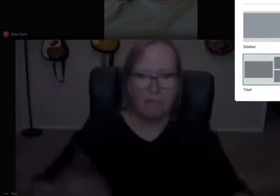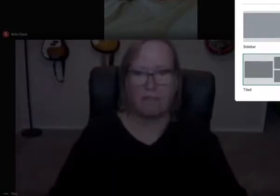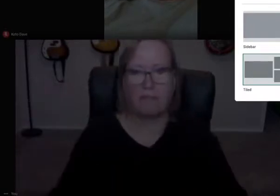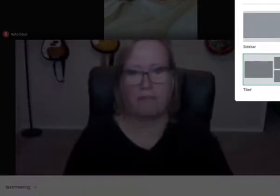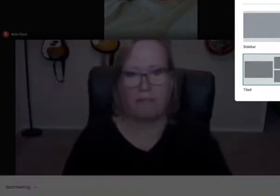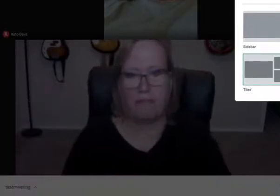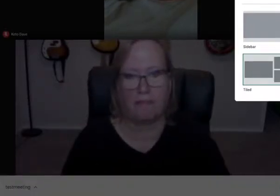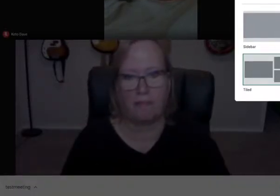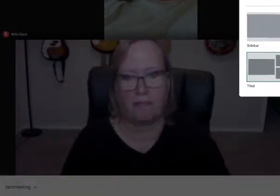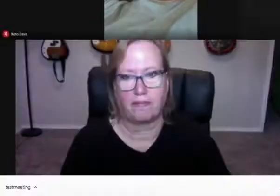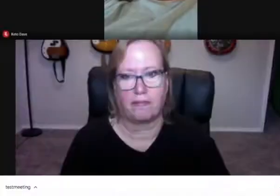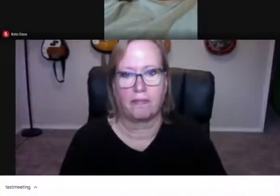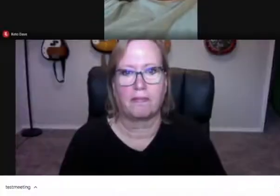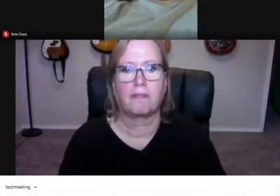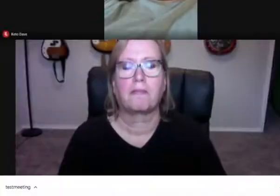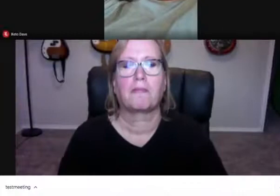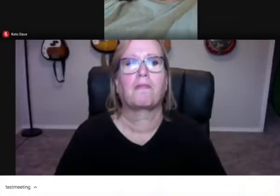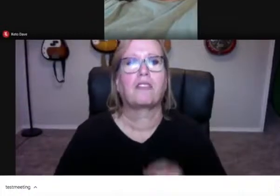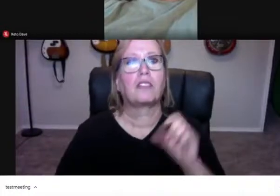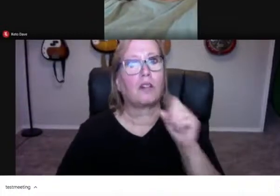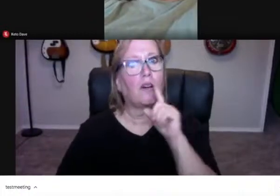you can have a whole grid of people.